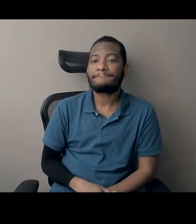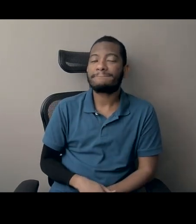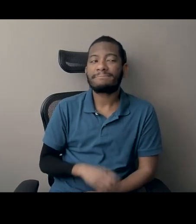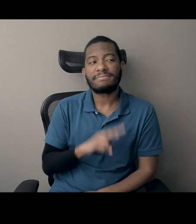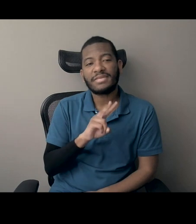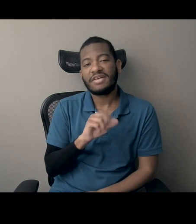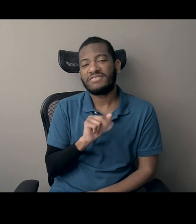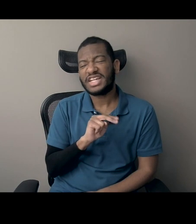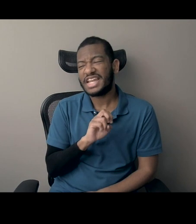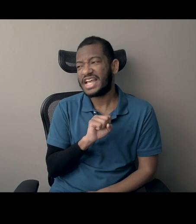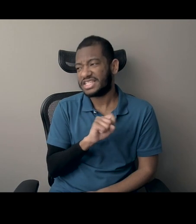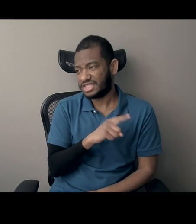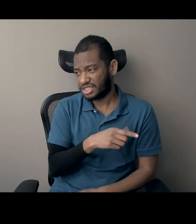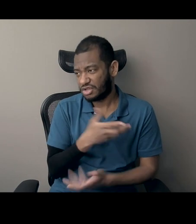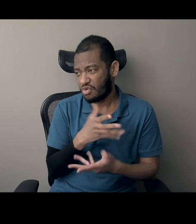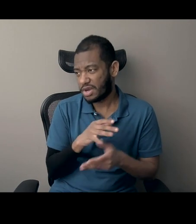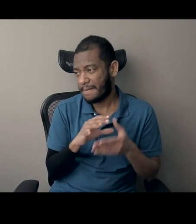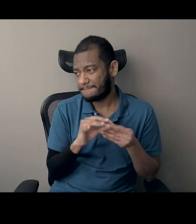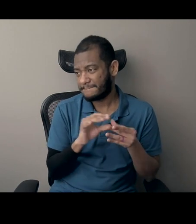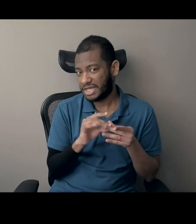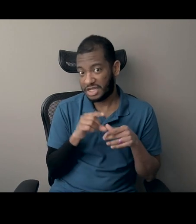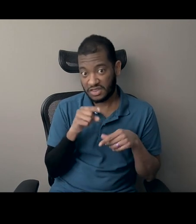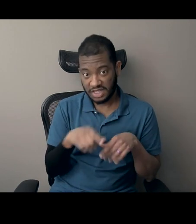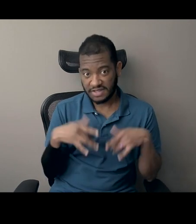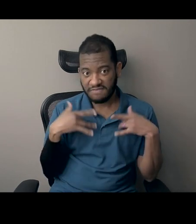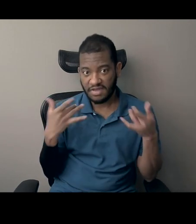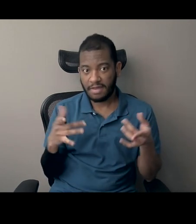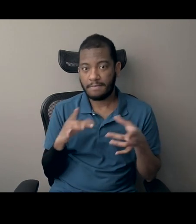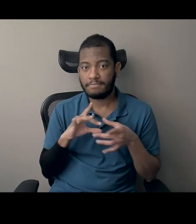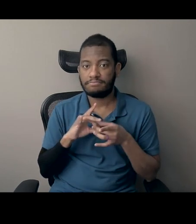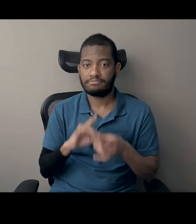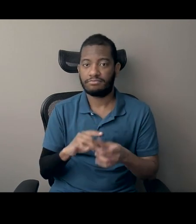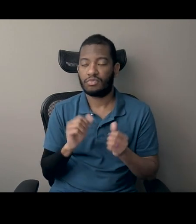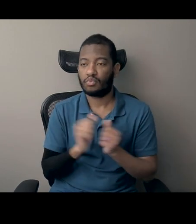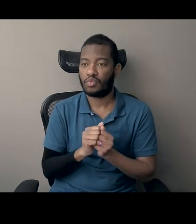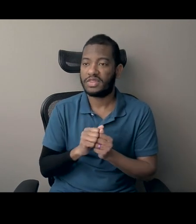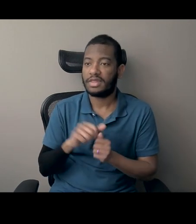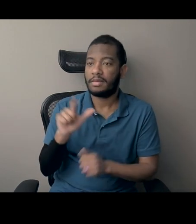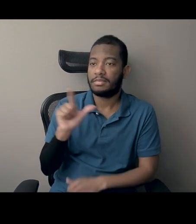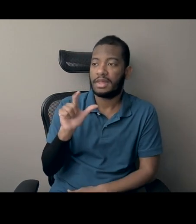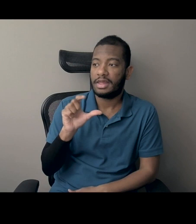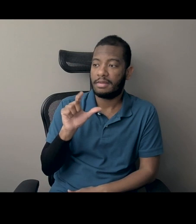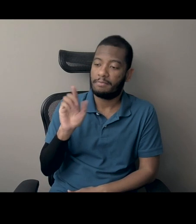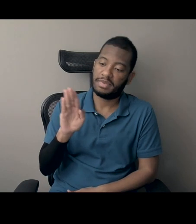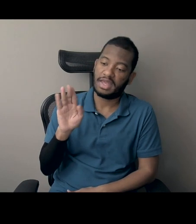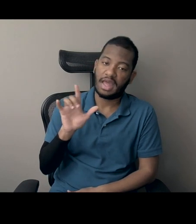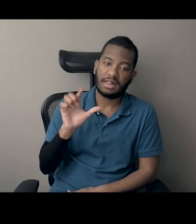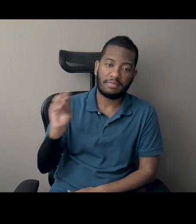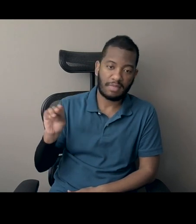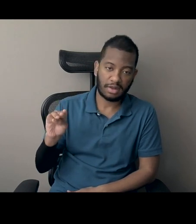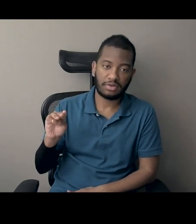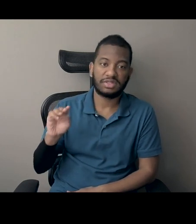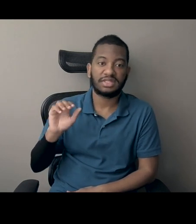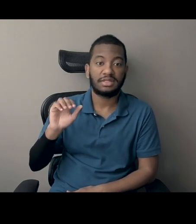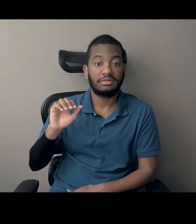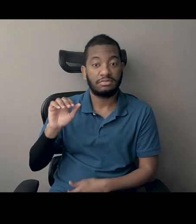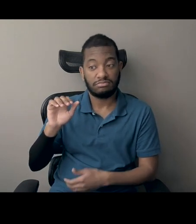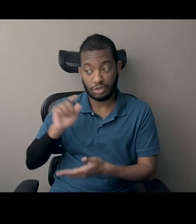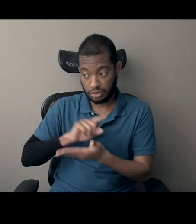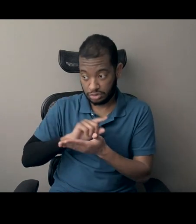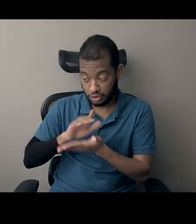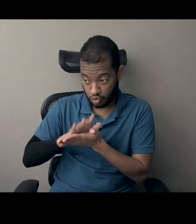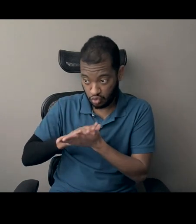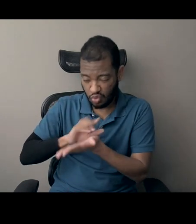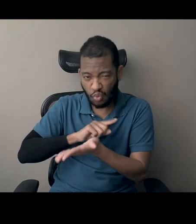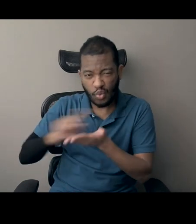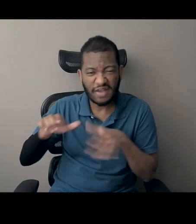mentioned before, this event was part of black lives matter at school week of action and the ongoing year of purpose. And so we